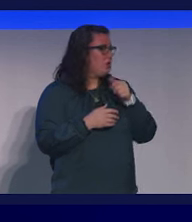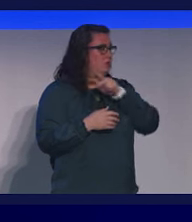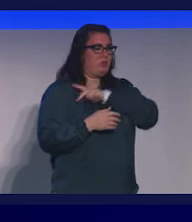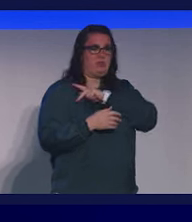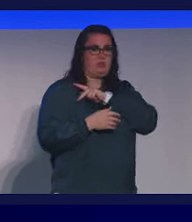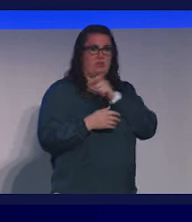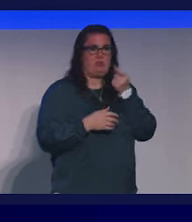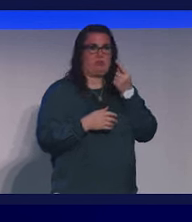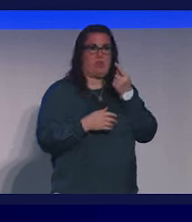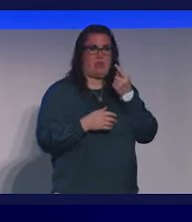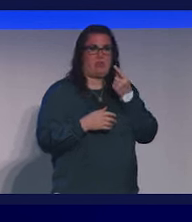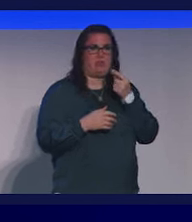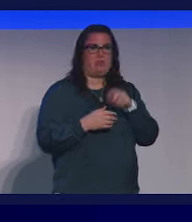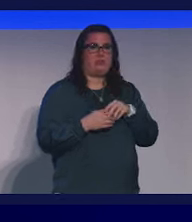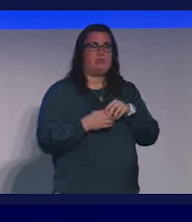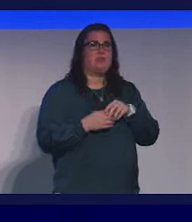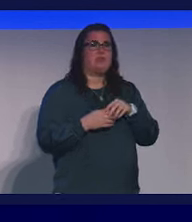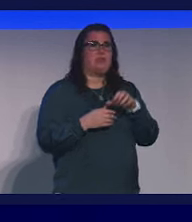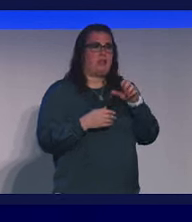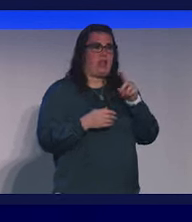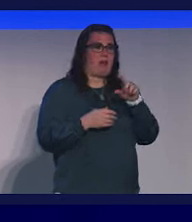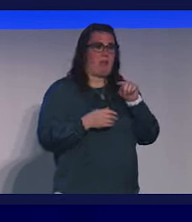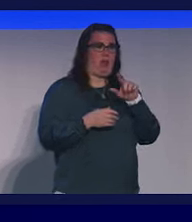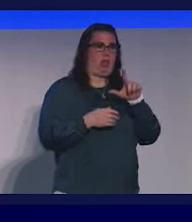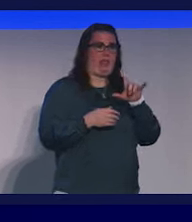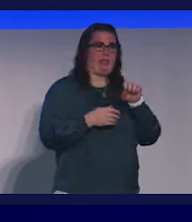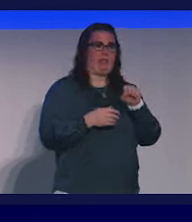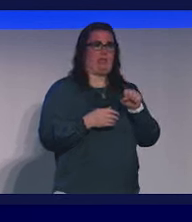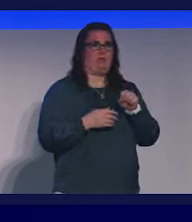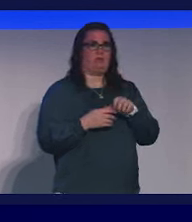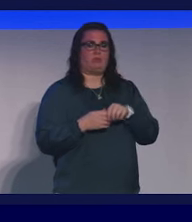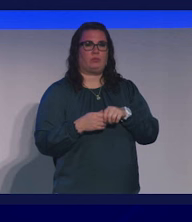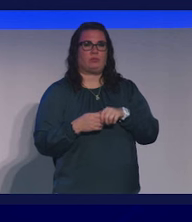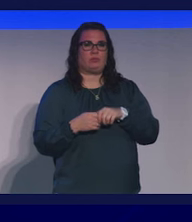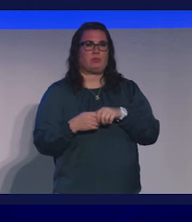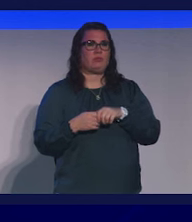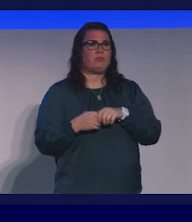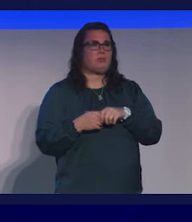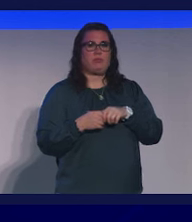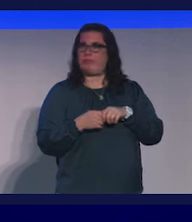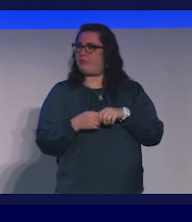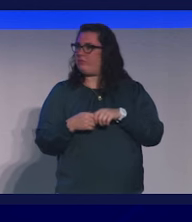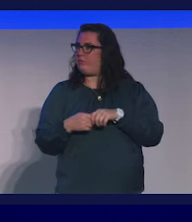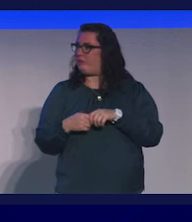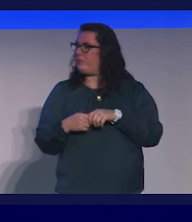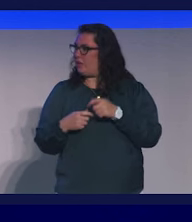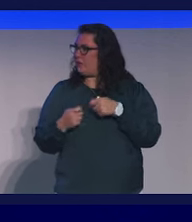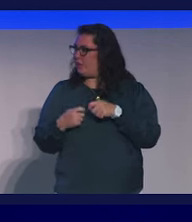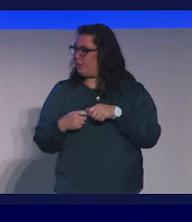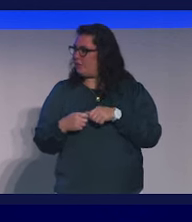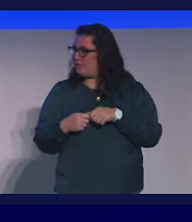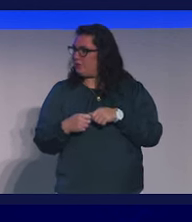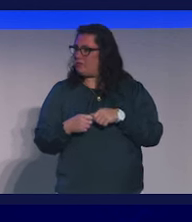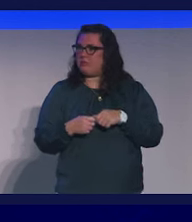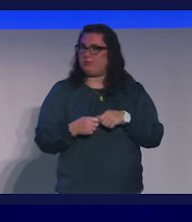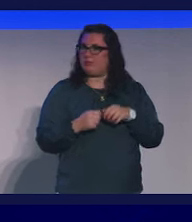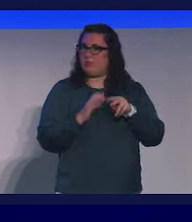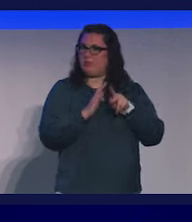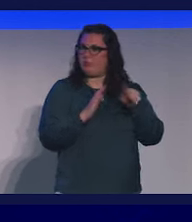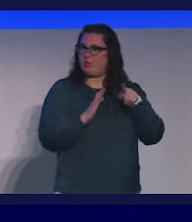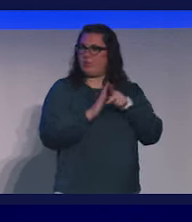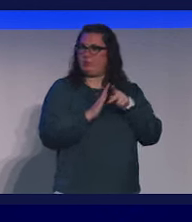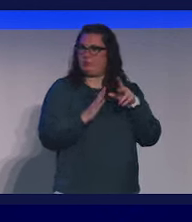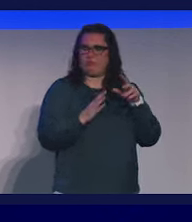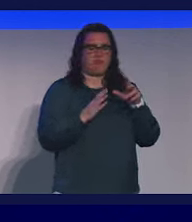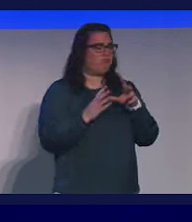understand the mechanisms of capitalism and how they play into anything around health care. I'm just going to say that. You can sort of guess and understand my political leanings,